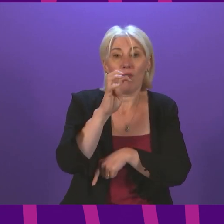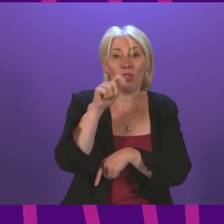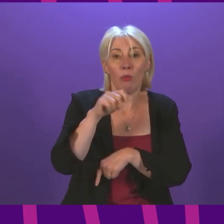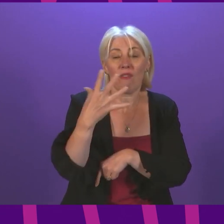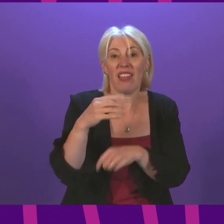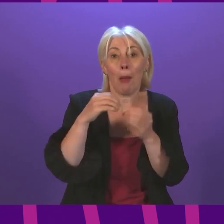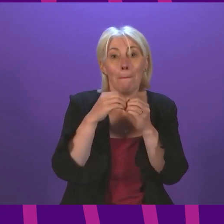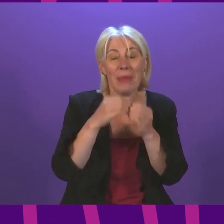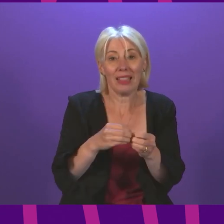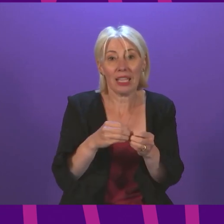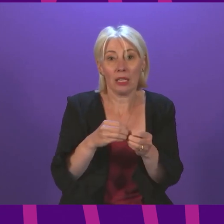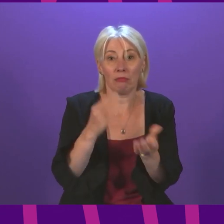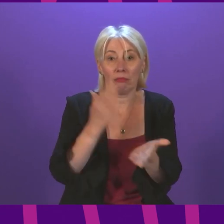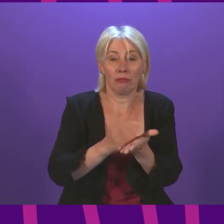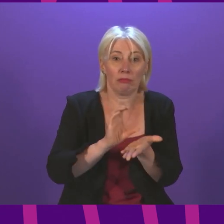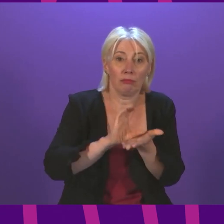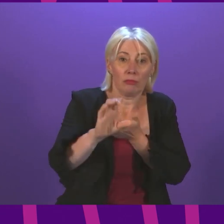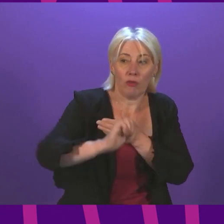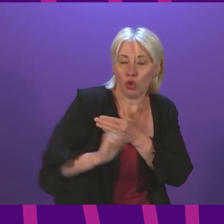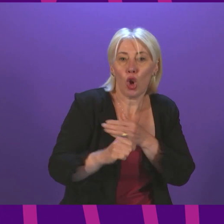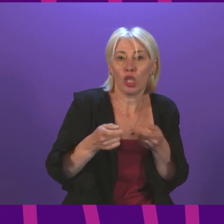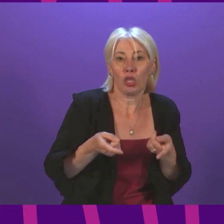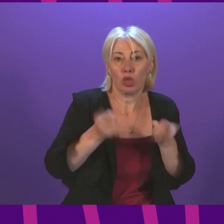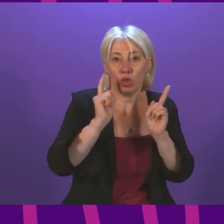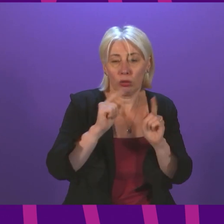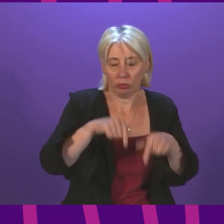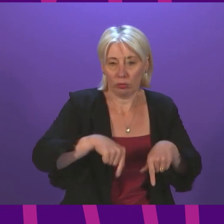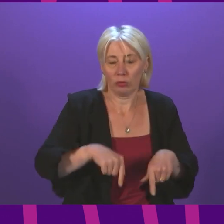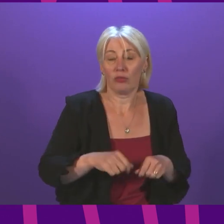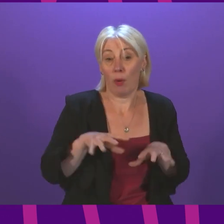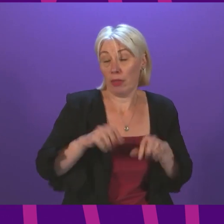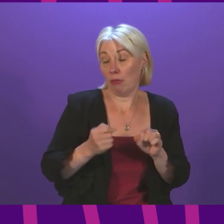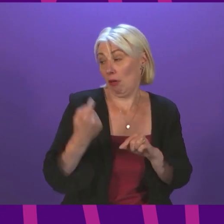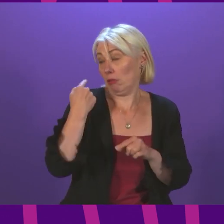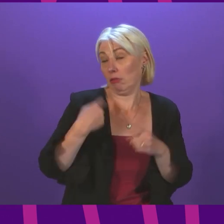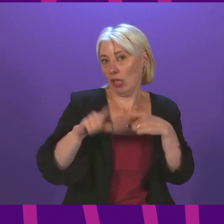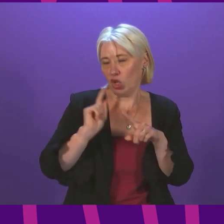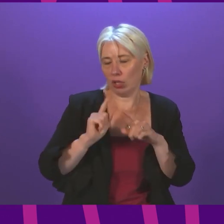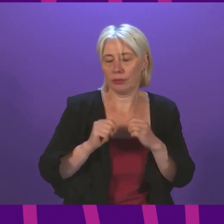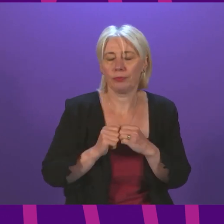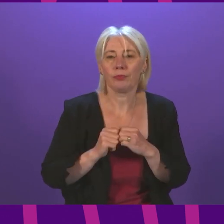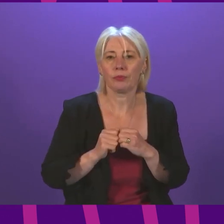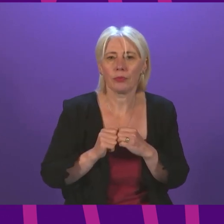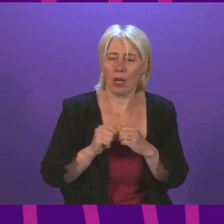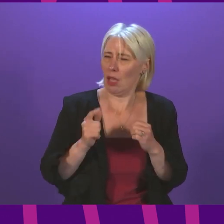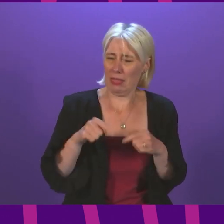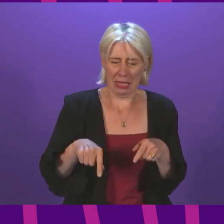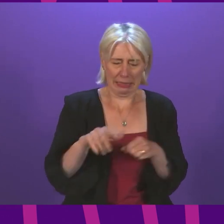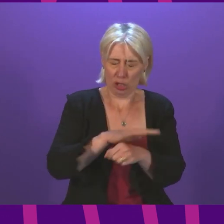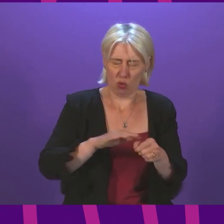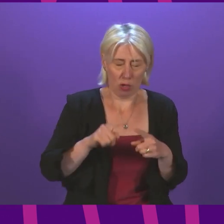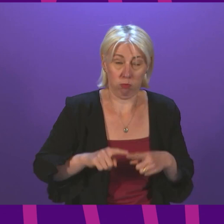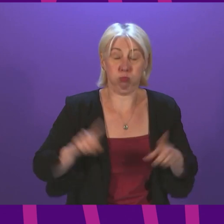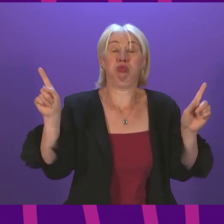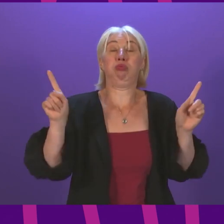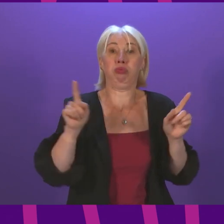in additional funding for Scottish Government ministers since the start of this pandemic. And responding to the exceptional circumstances of